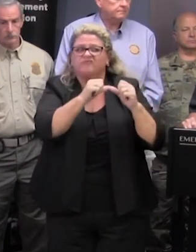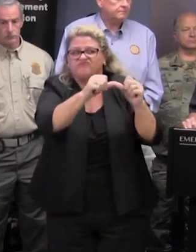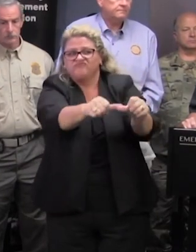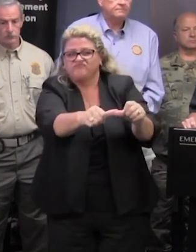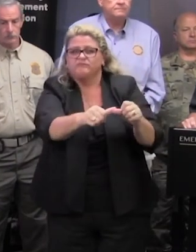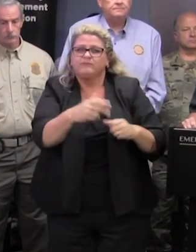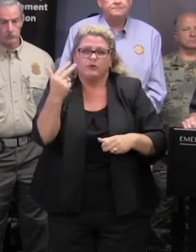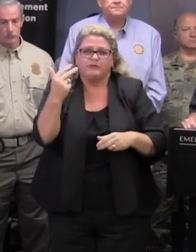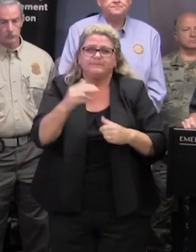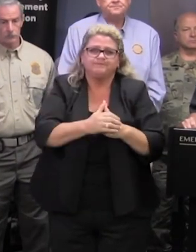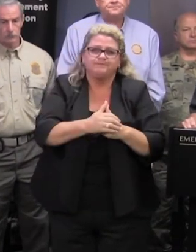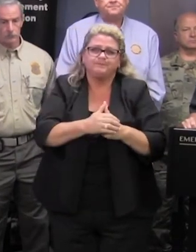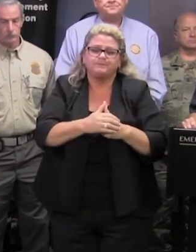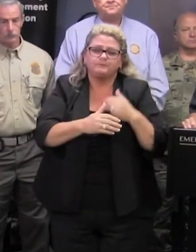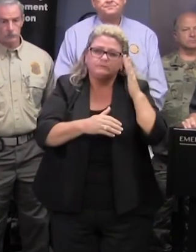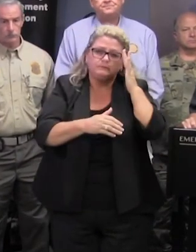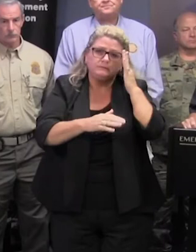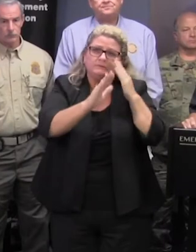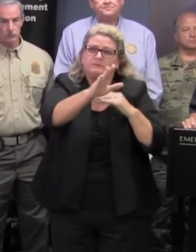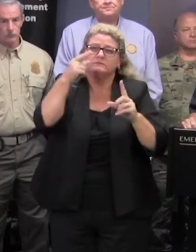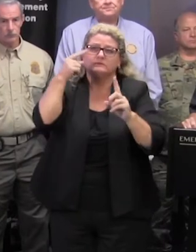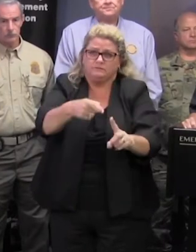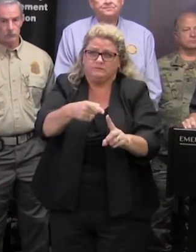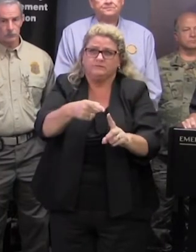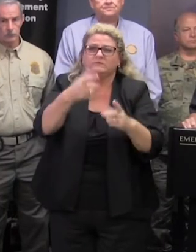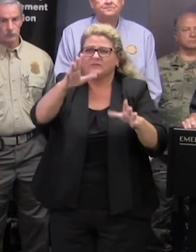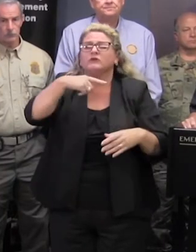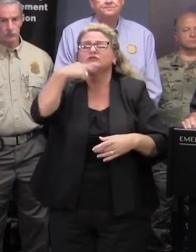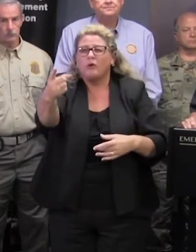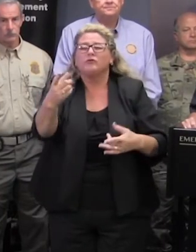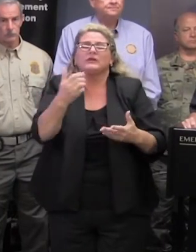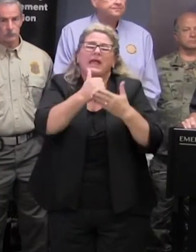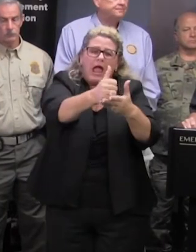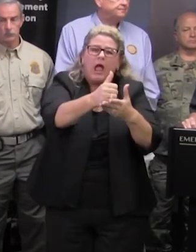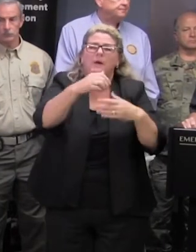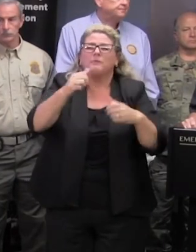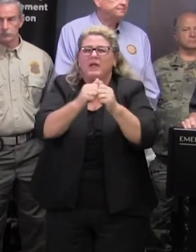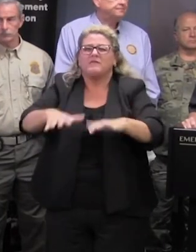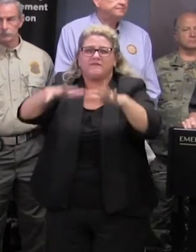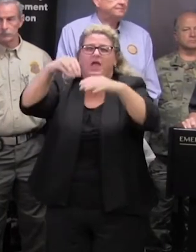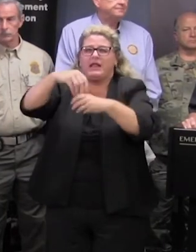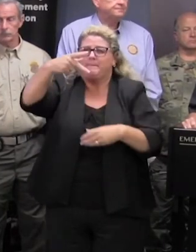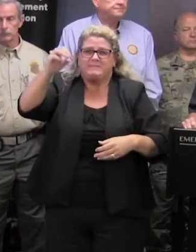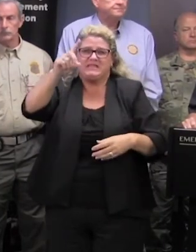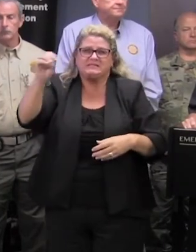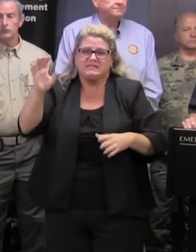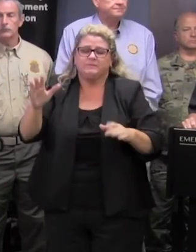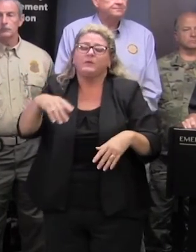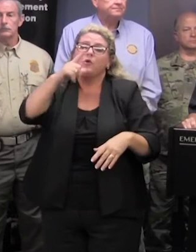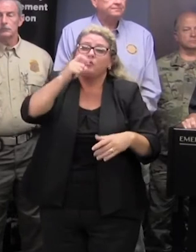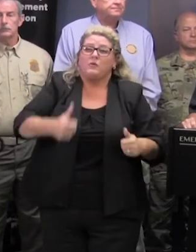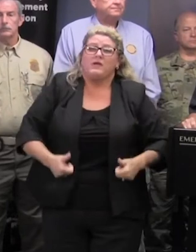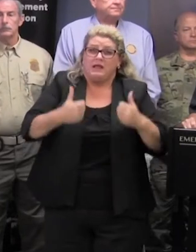term their primary focus is as uh stated before flood fighting operations primarily in the pd many residents